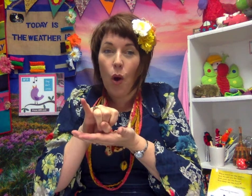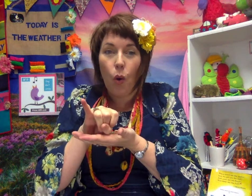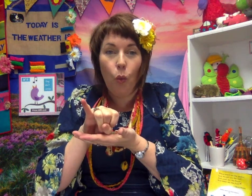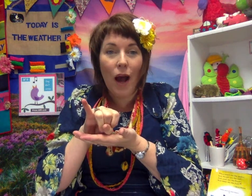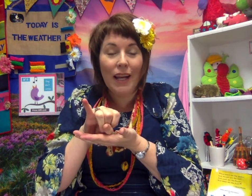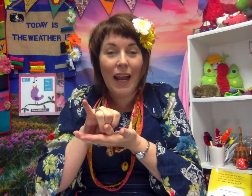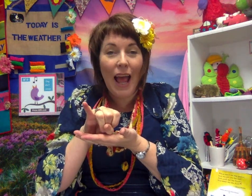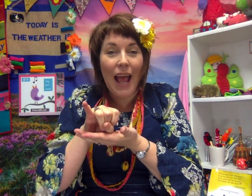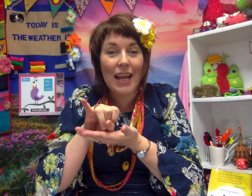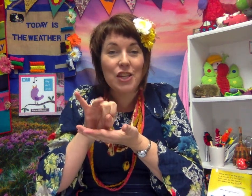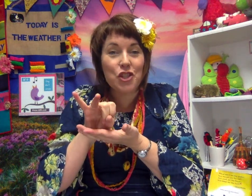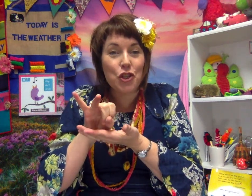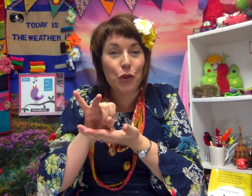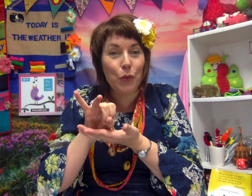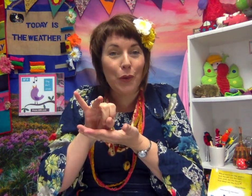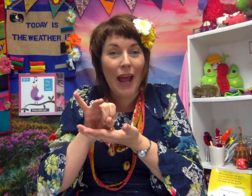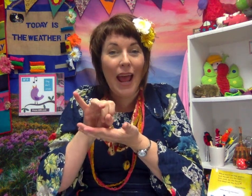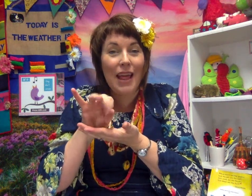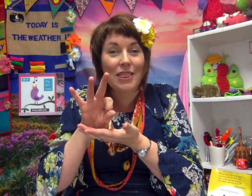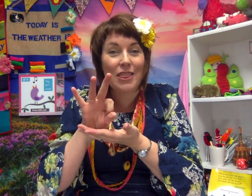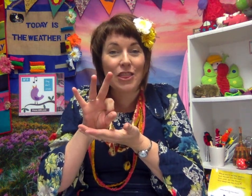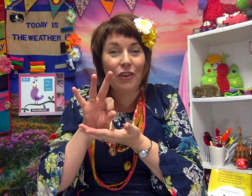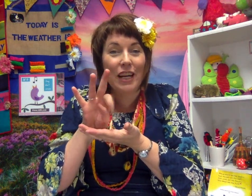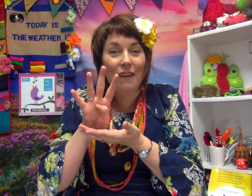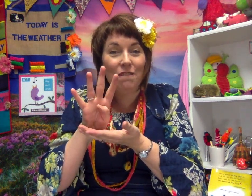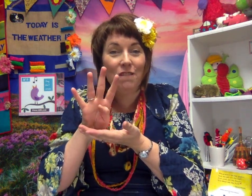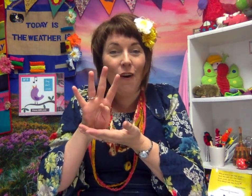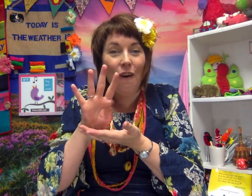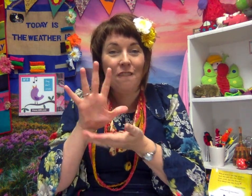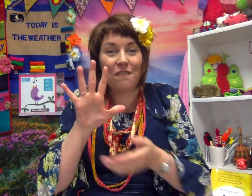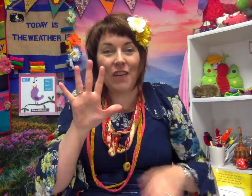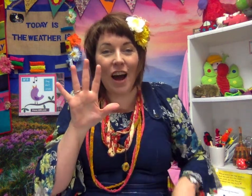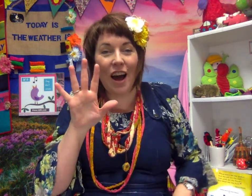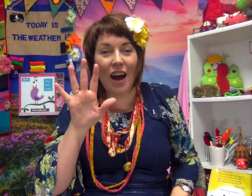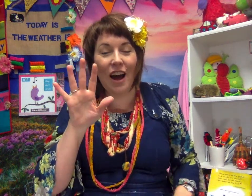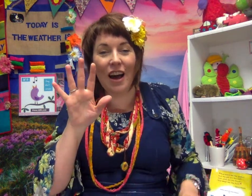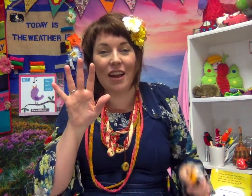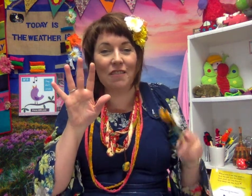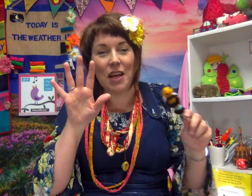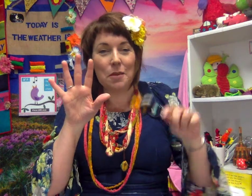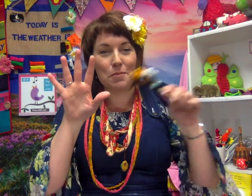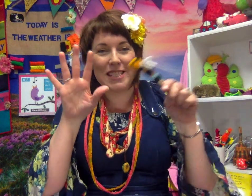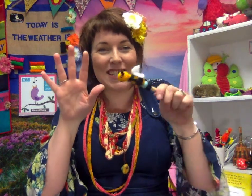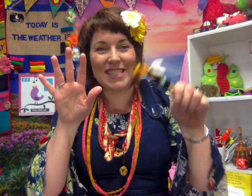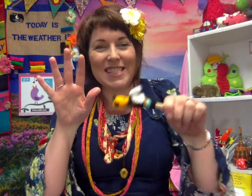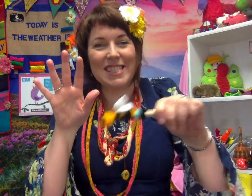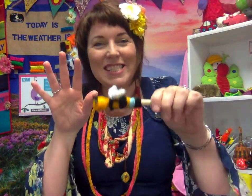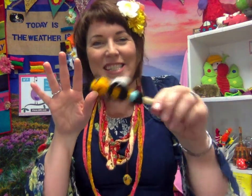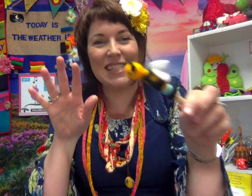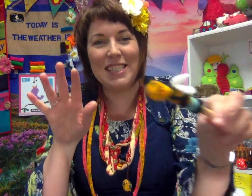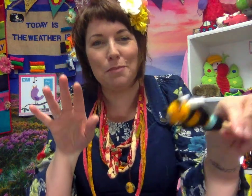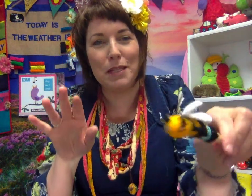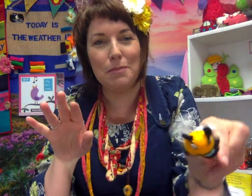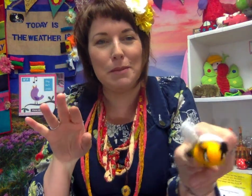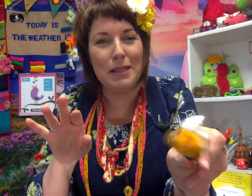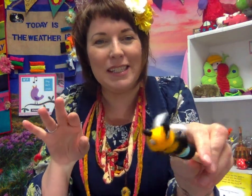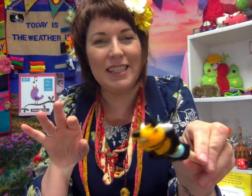1 and 2 and 3 4 5. Bye! Buzz, buzz, buzz, buzz,